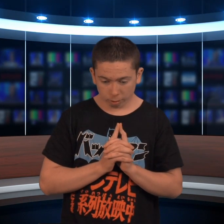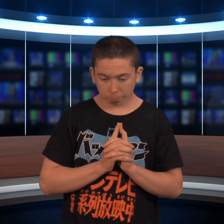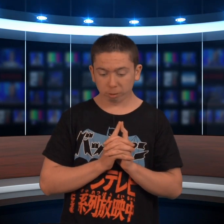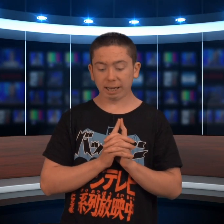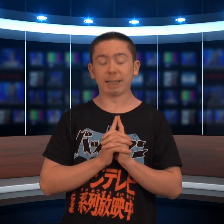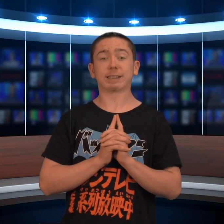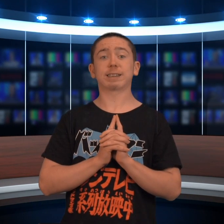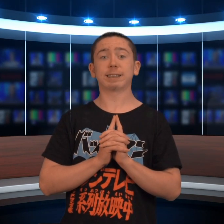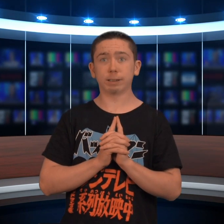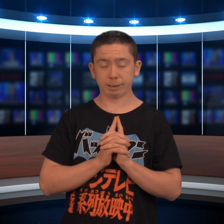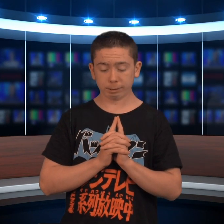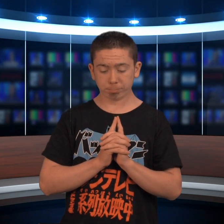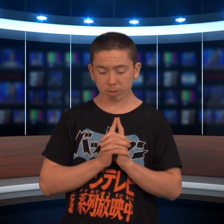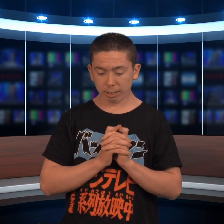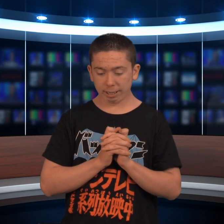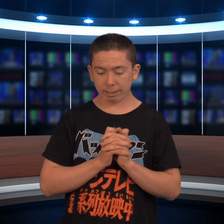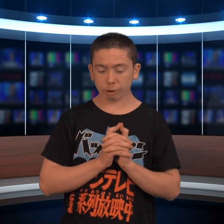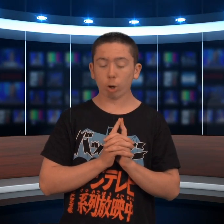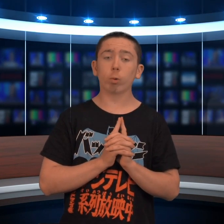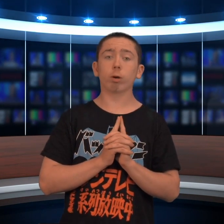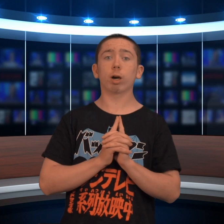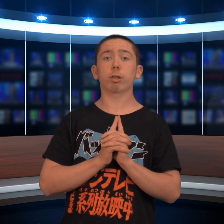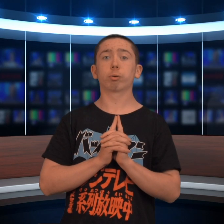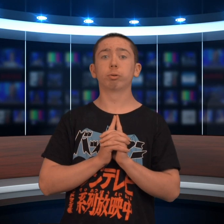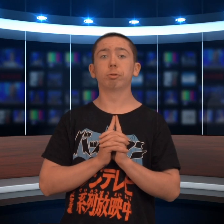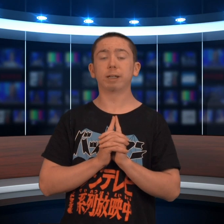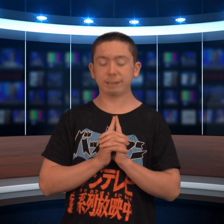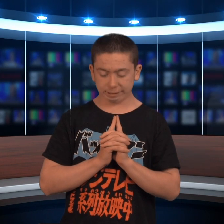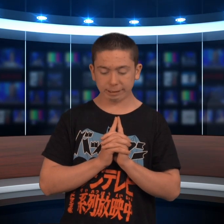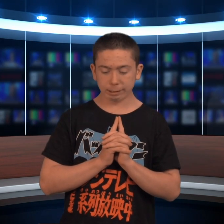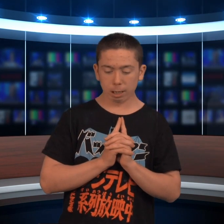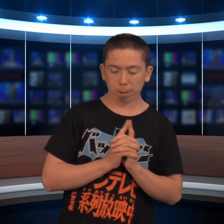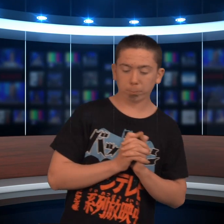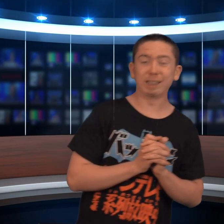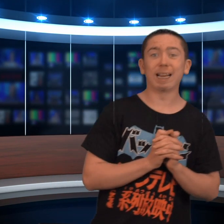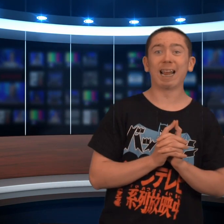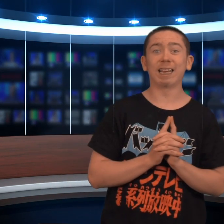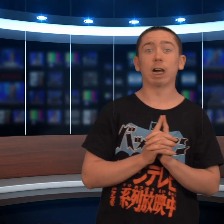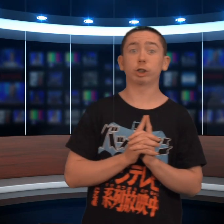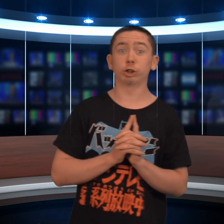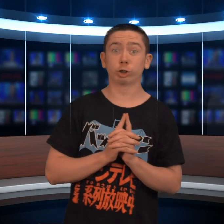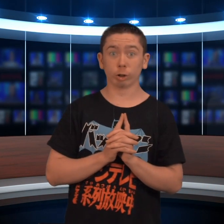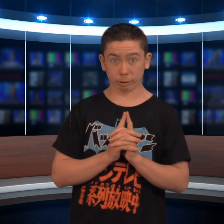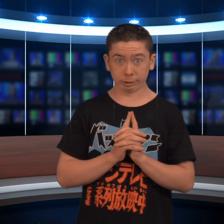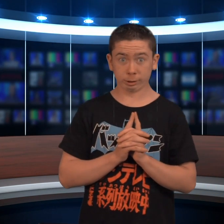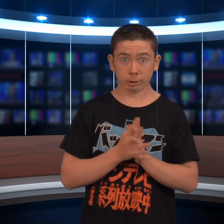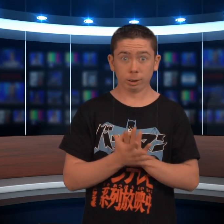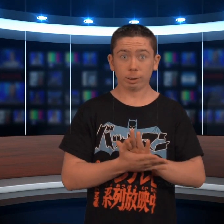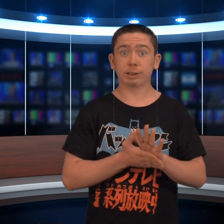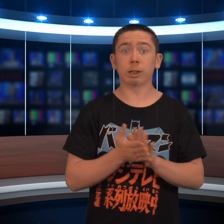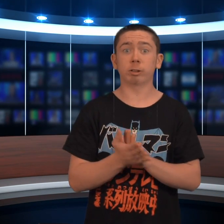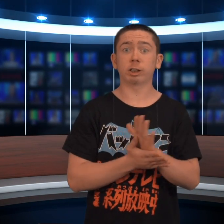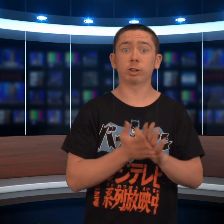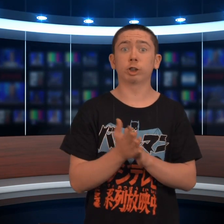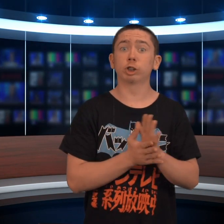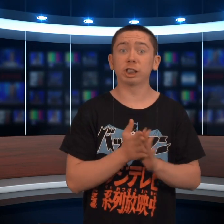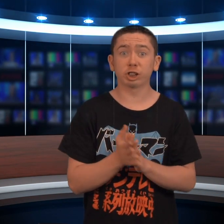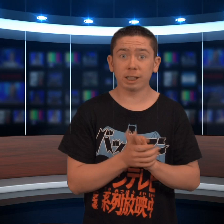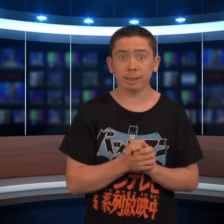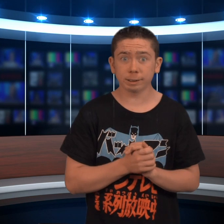bring a salad, and O-Z bring a dessert. Sounds delish, guys.